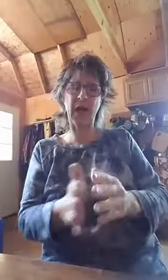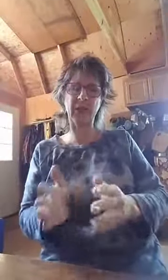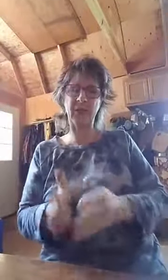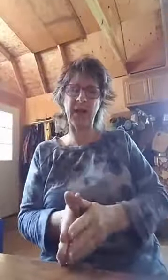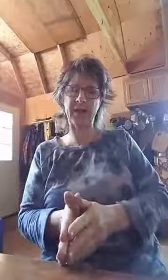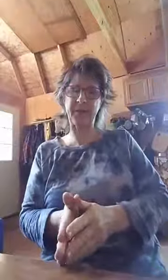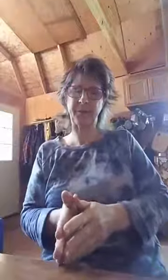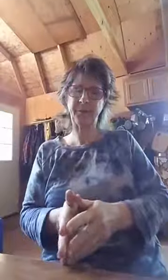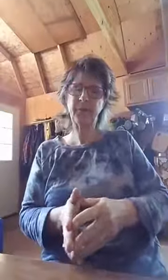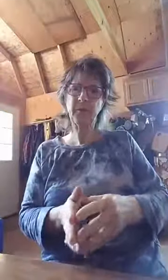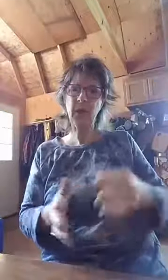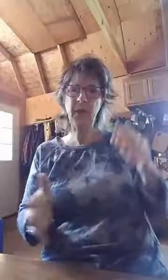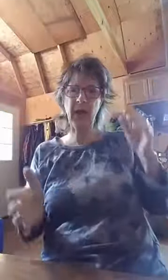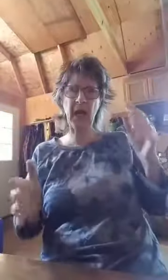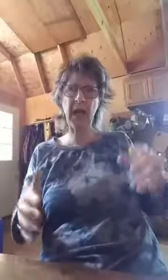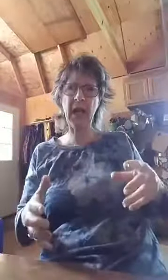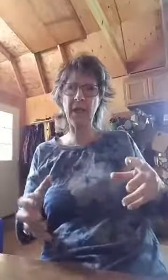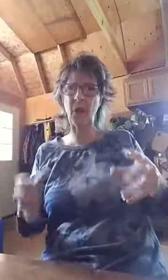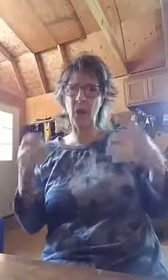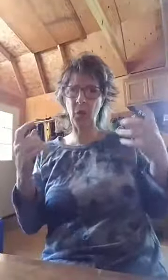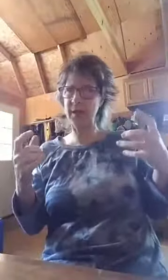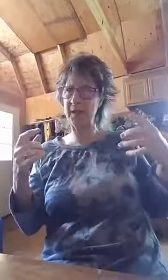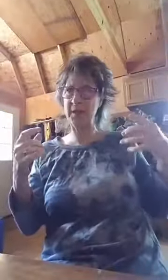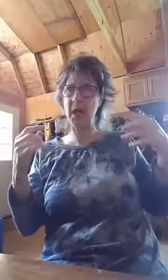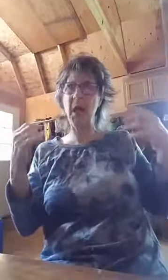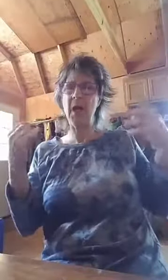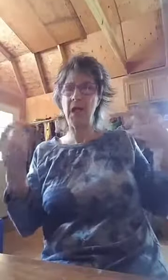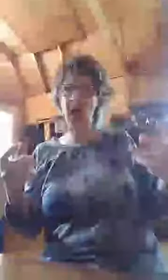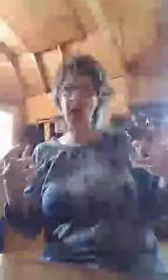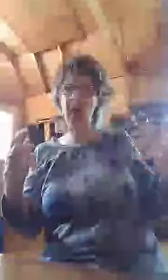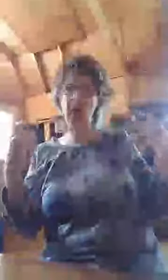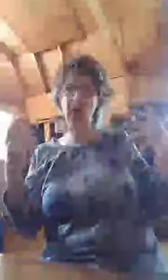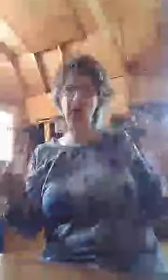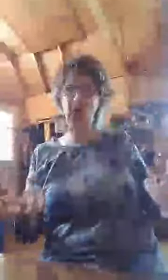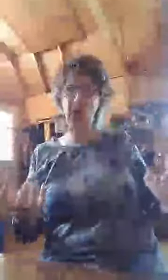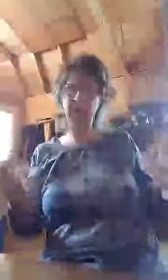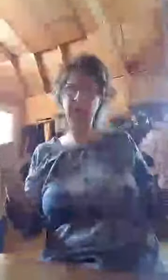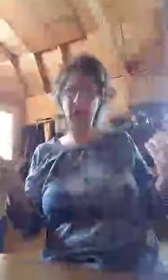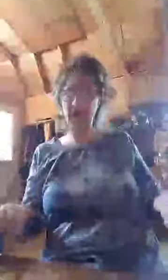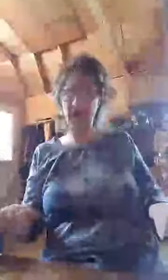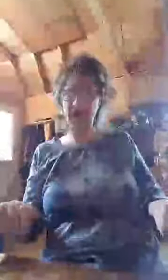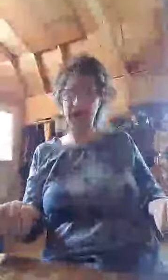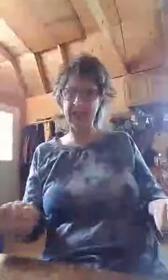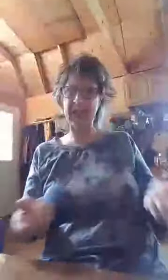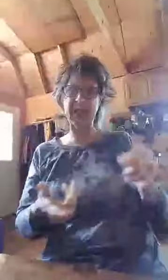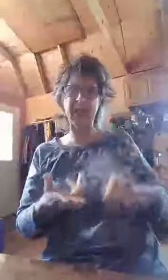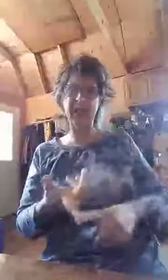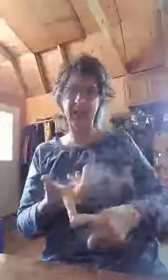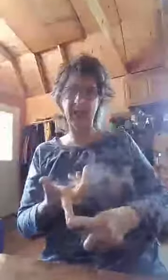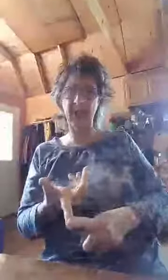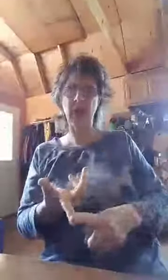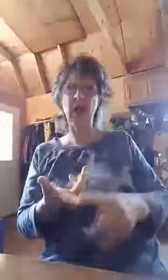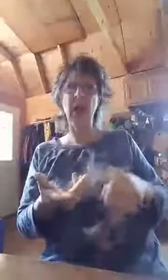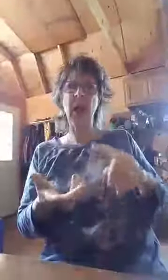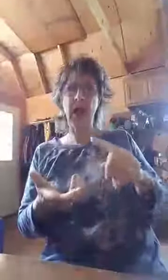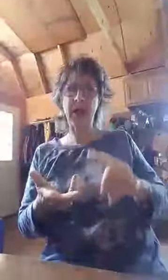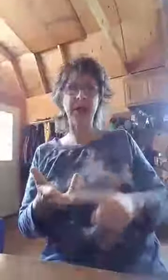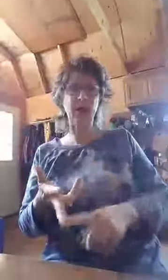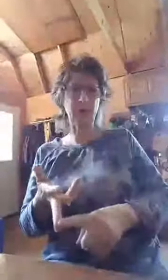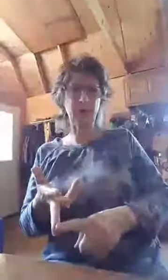I confess that I have all wisdom, knowledge, and discernment, and understanding in skill and in dream